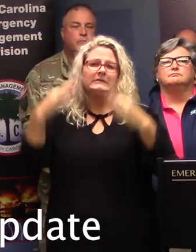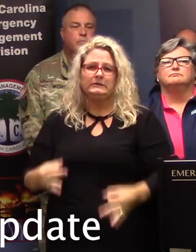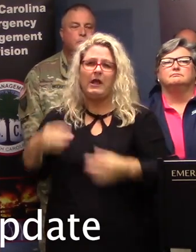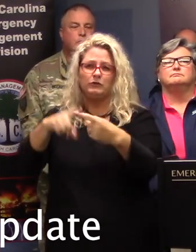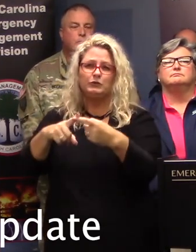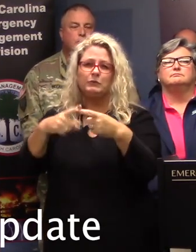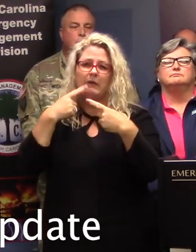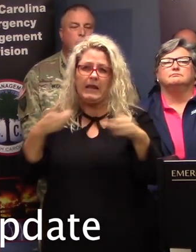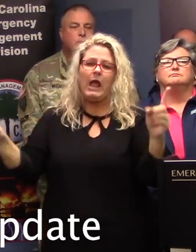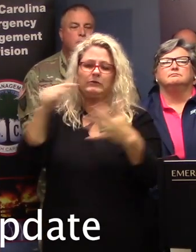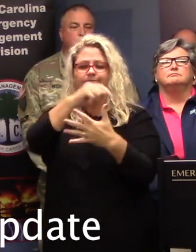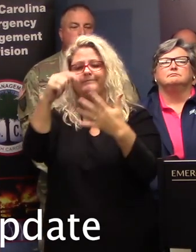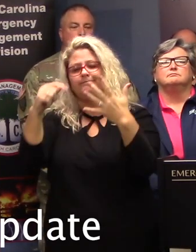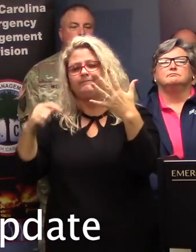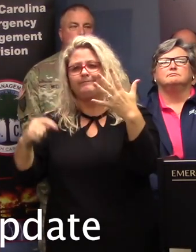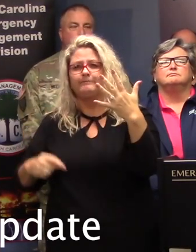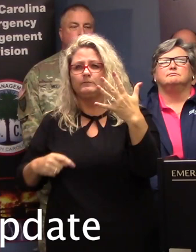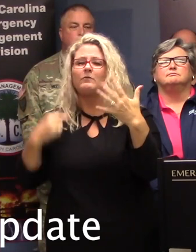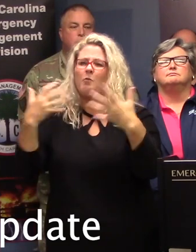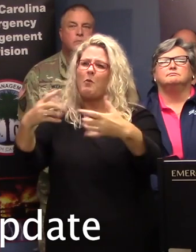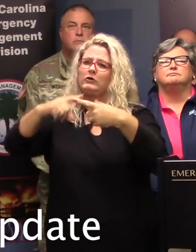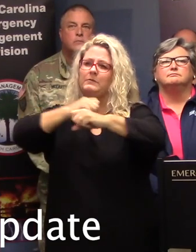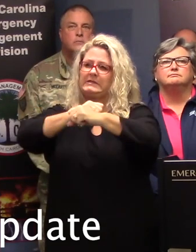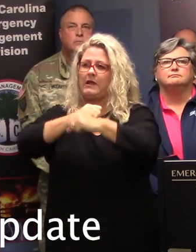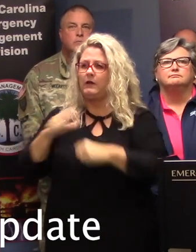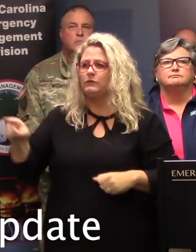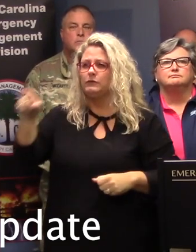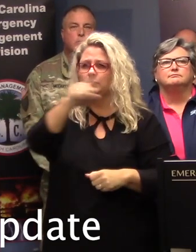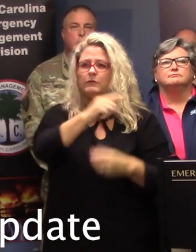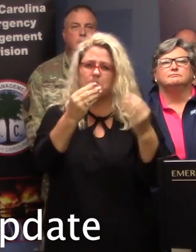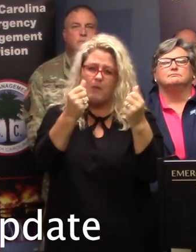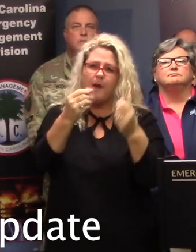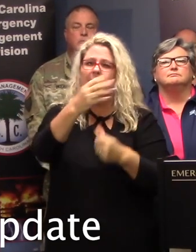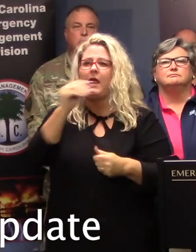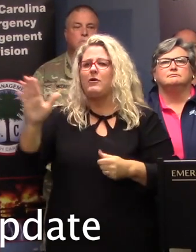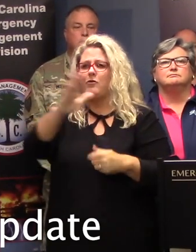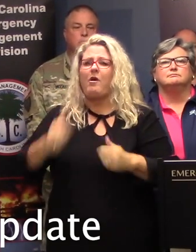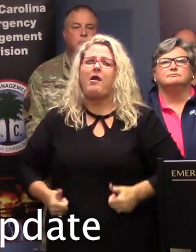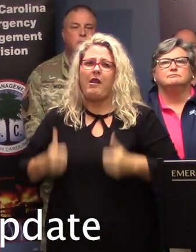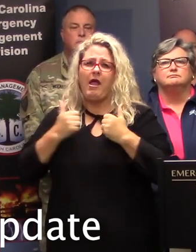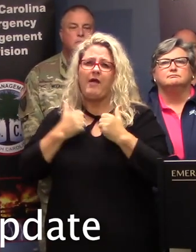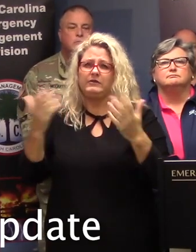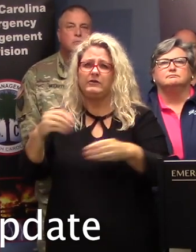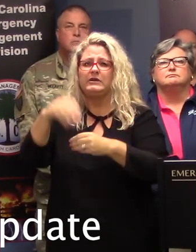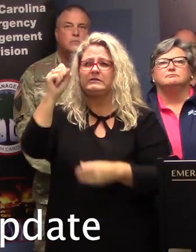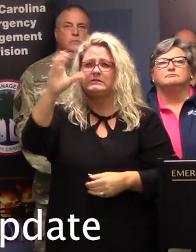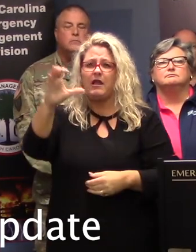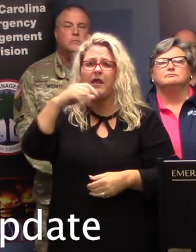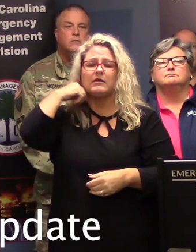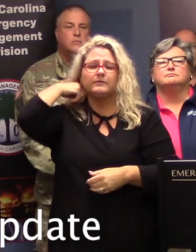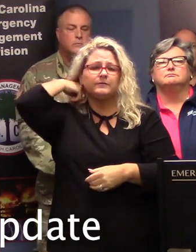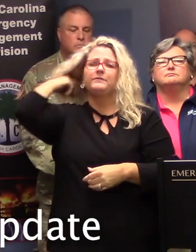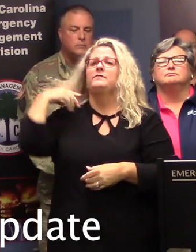ready to announce that we believe will protect the lives and property of people in South Carolina. Now, tropical force winds